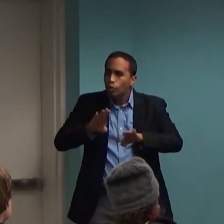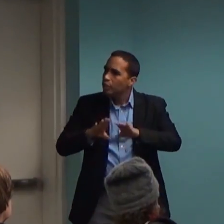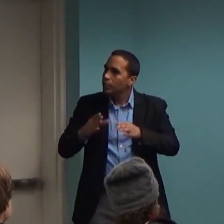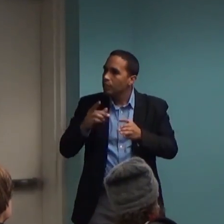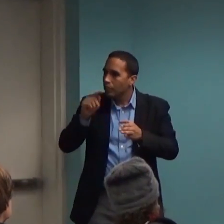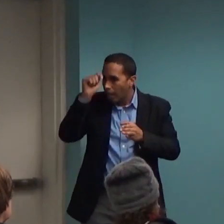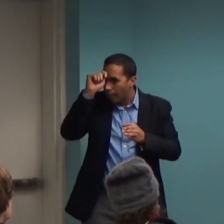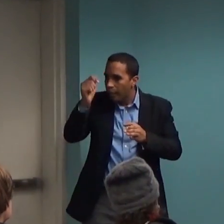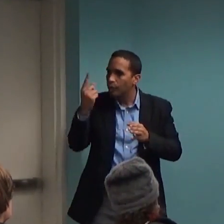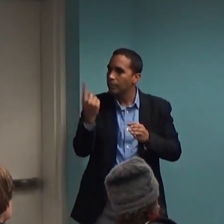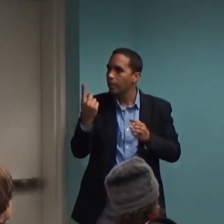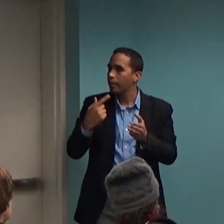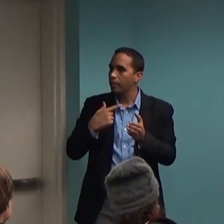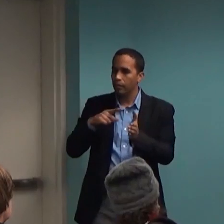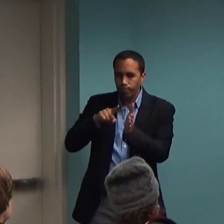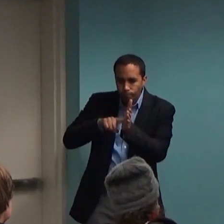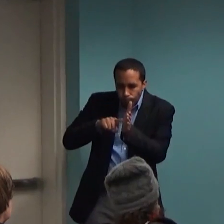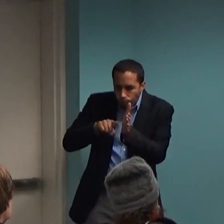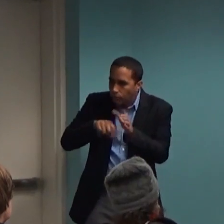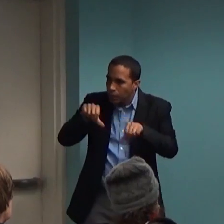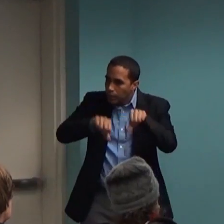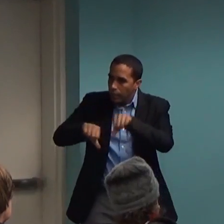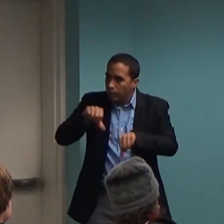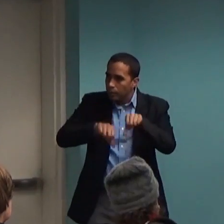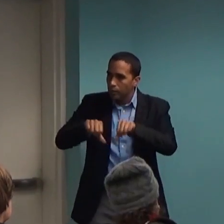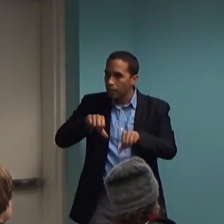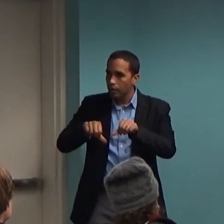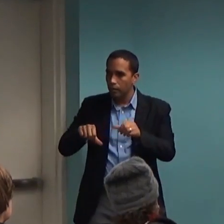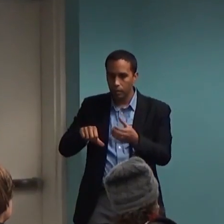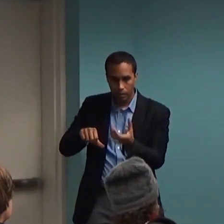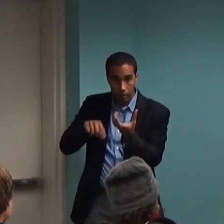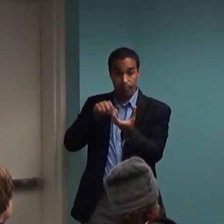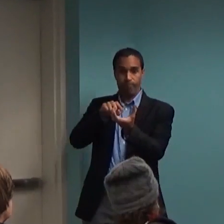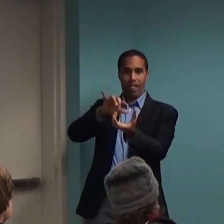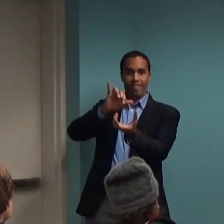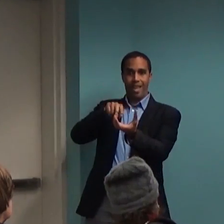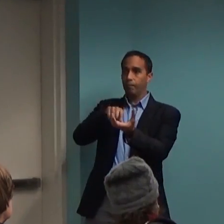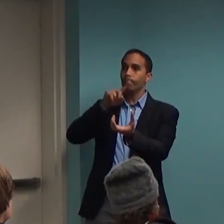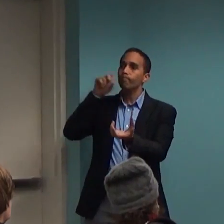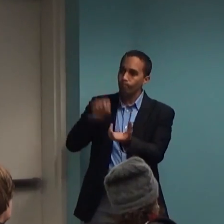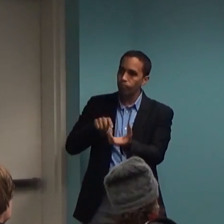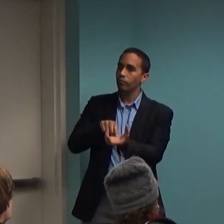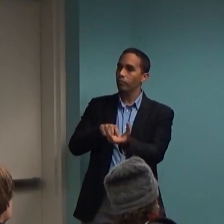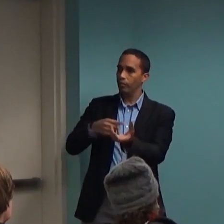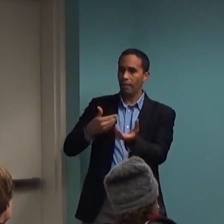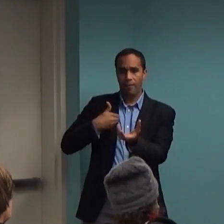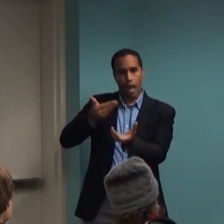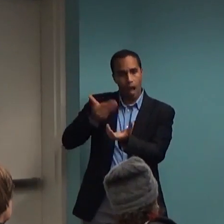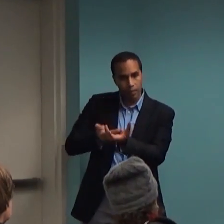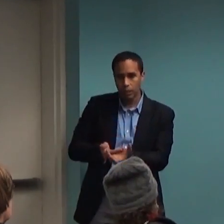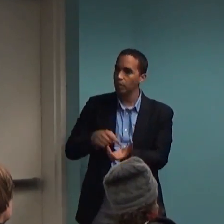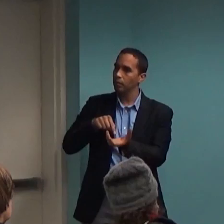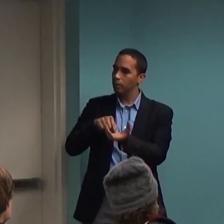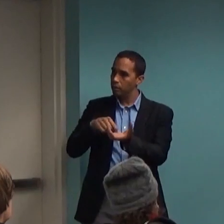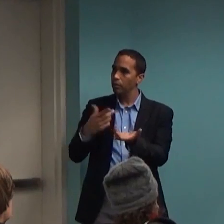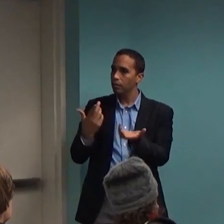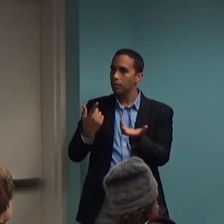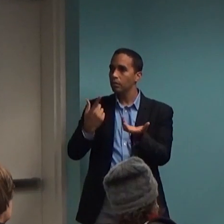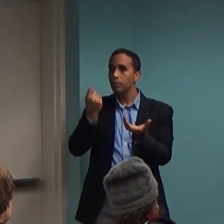here's this entity. And then it's demonstrated to be valid. This is demonstrated to be valid based upon us saying it's valid.